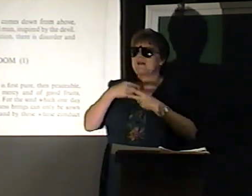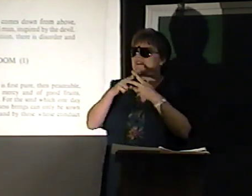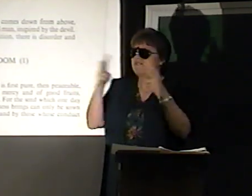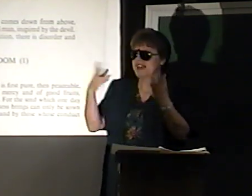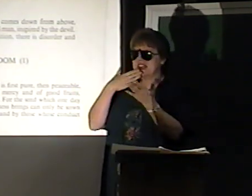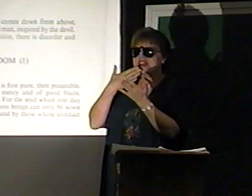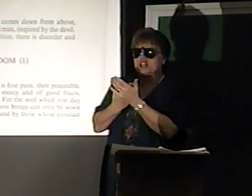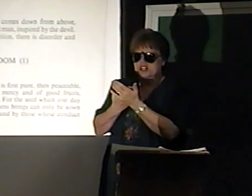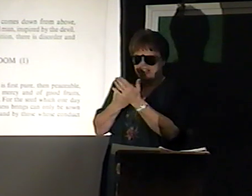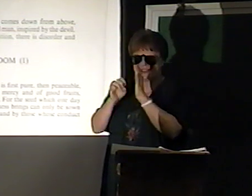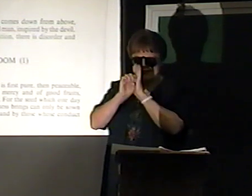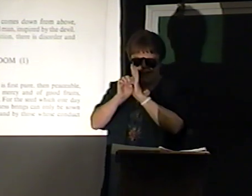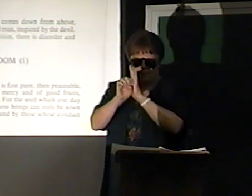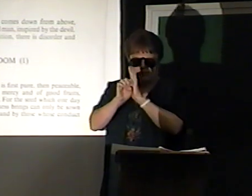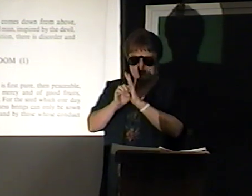They gave me very good examples.